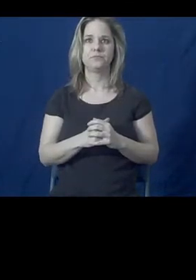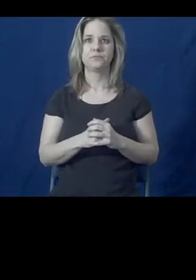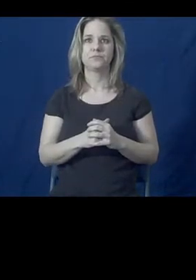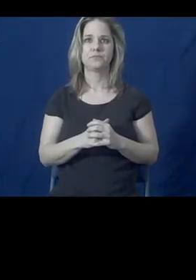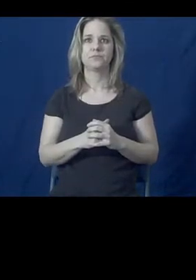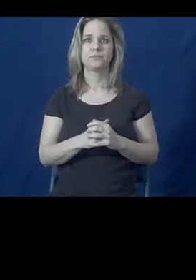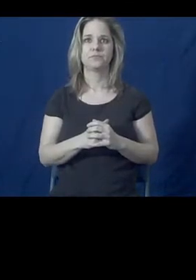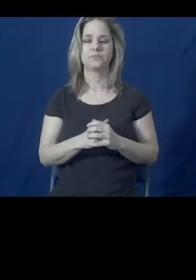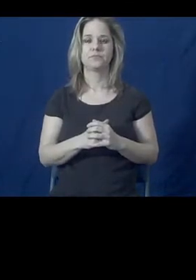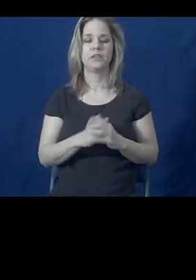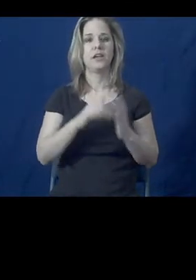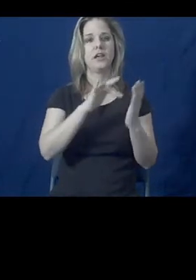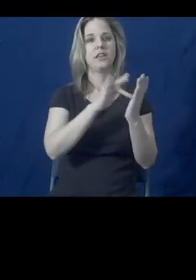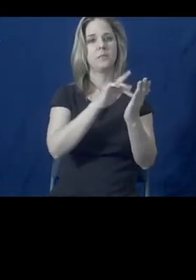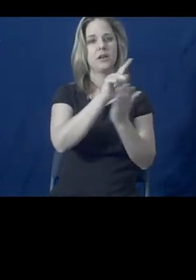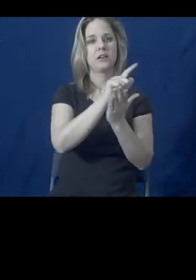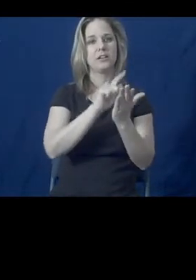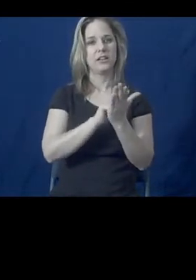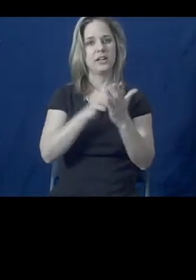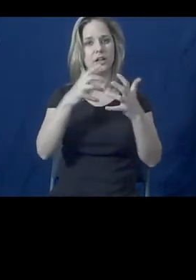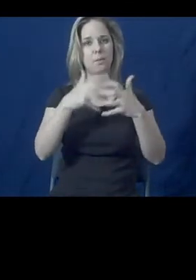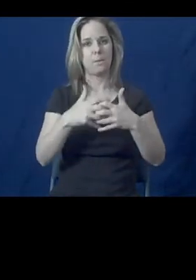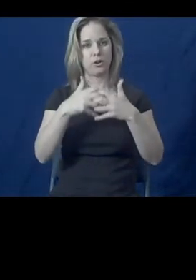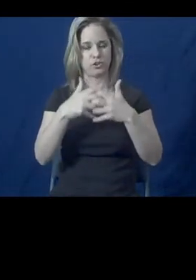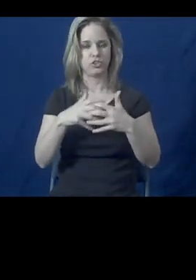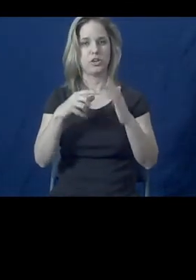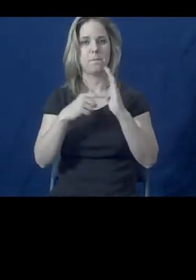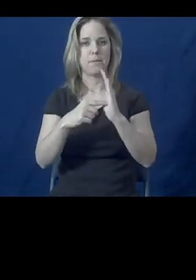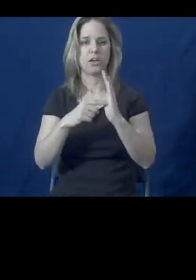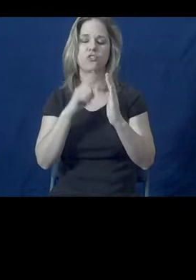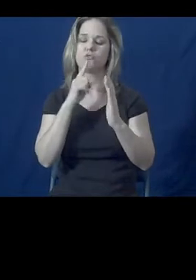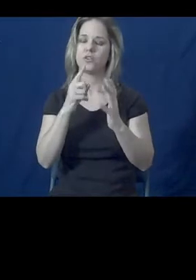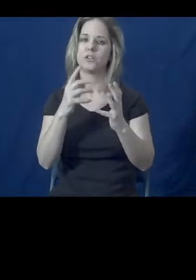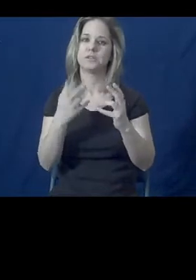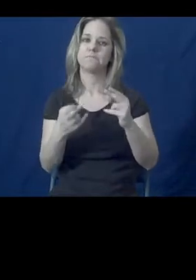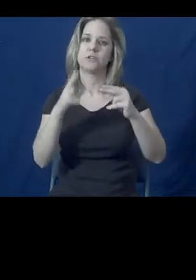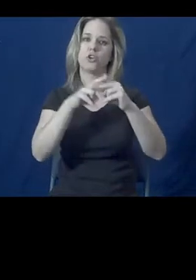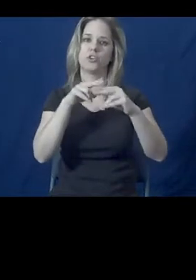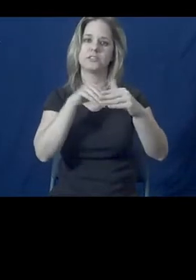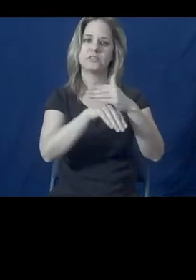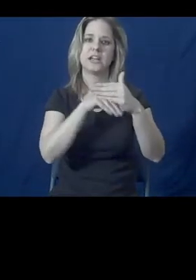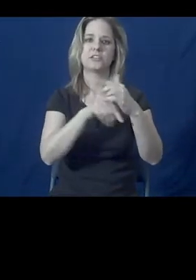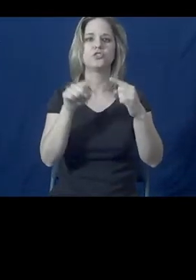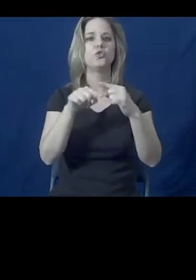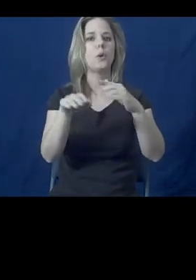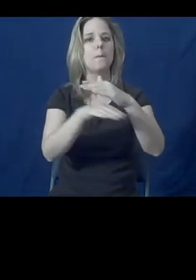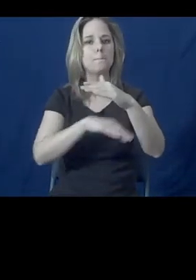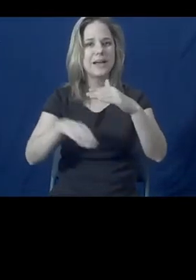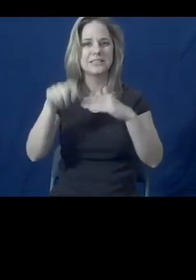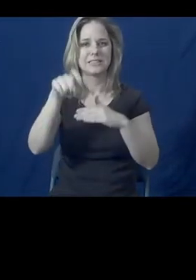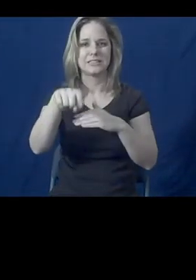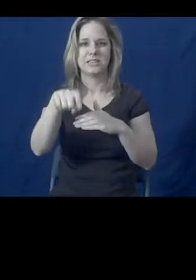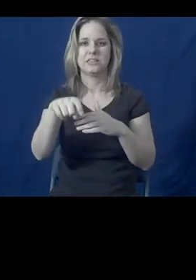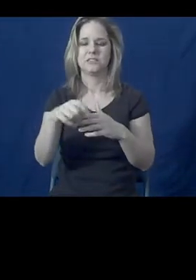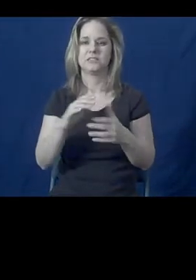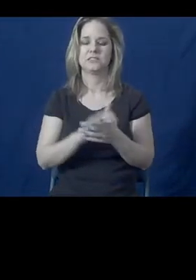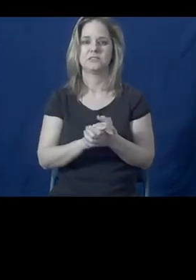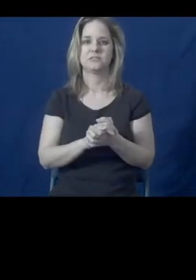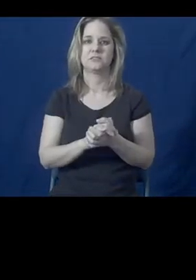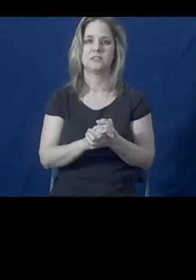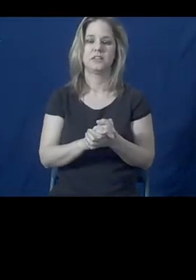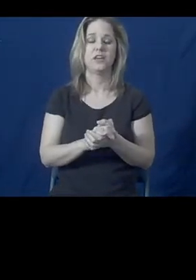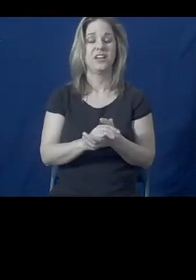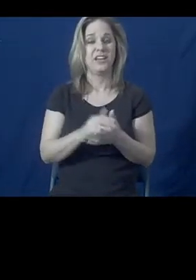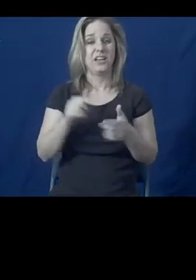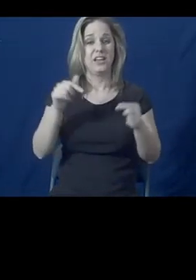So the medical legal partnership model really looks at increasing access to basic needs. And although